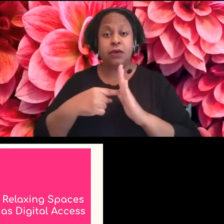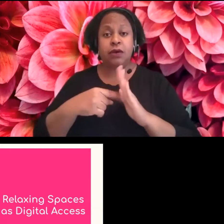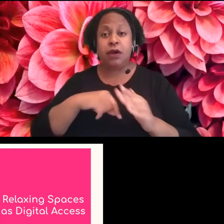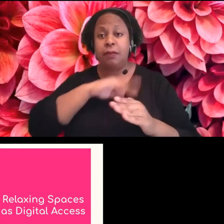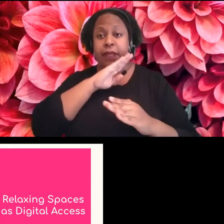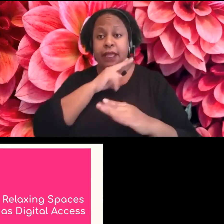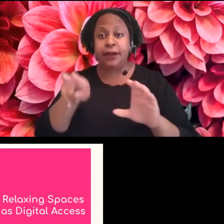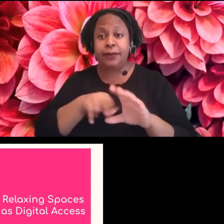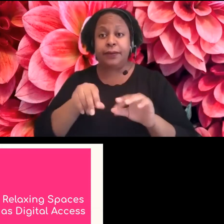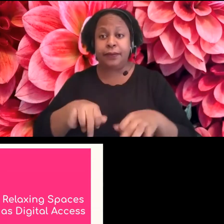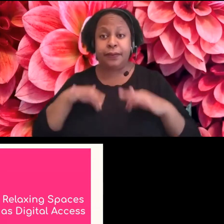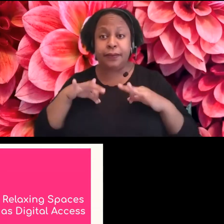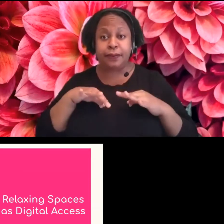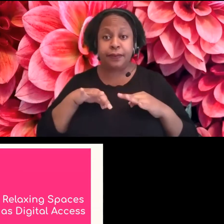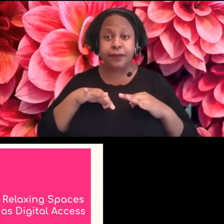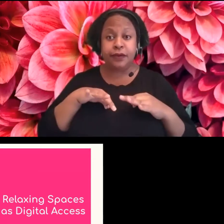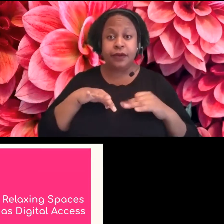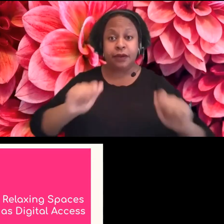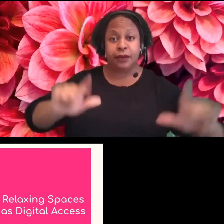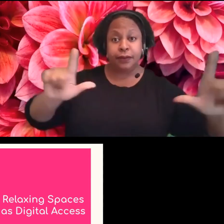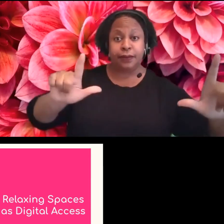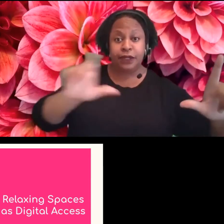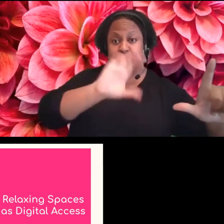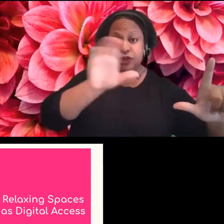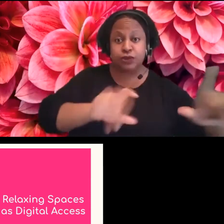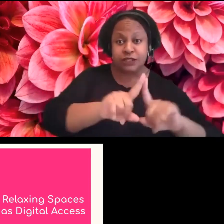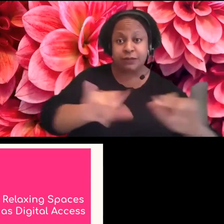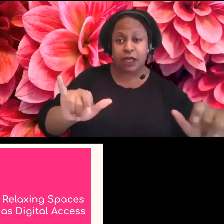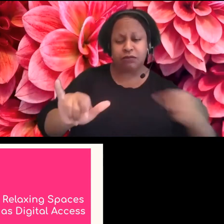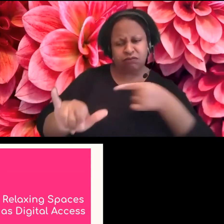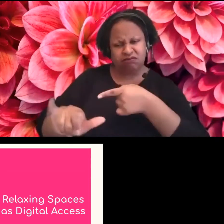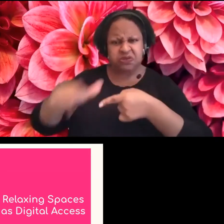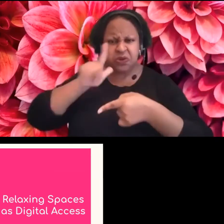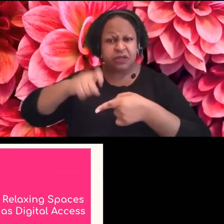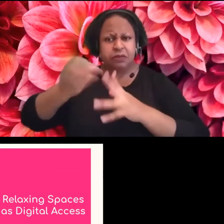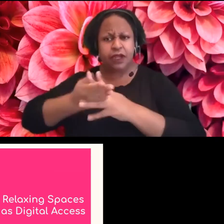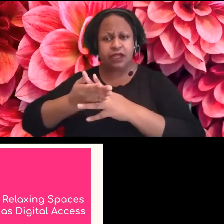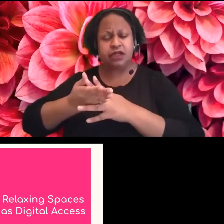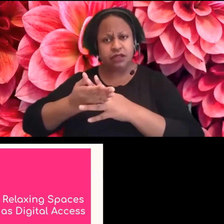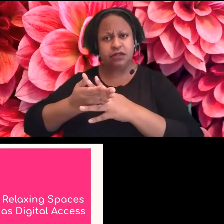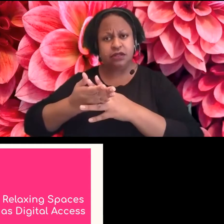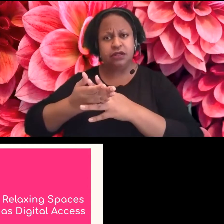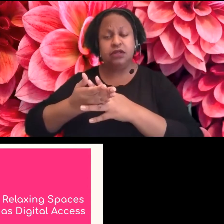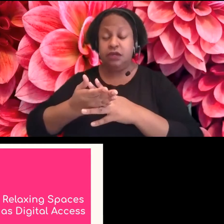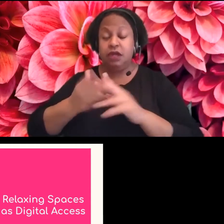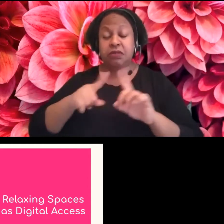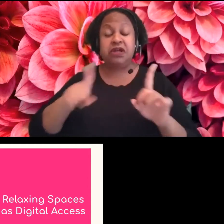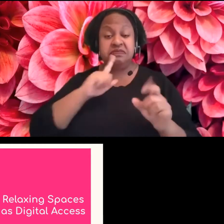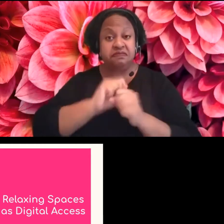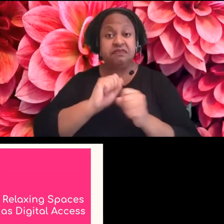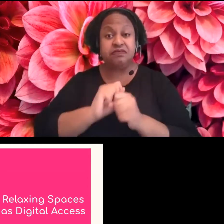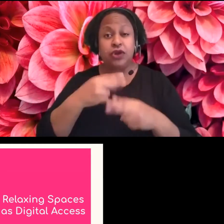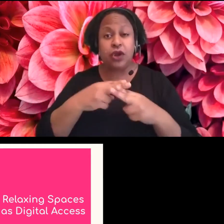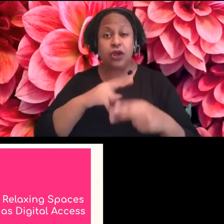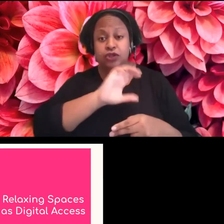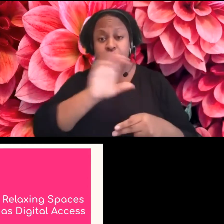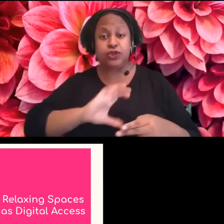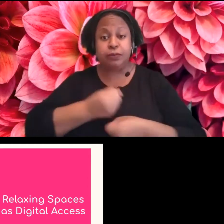screen, as you know, we've talked a lot about zoom fatigue, but I, I think can be especially hard on deaf, mad and disabled people. You know, the deaf person who has to stare